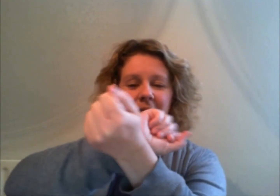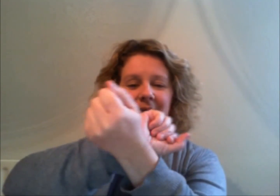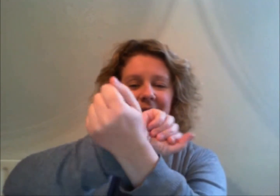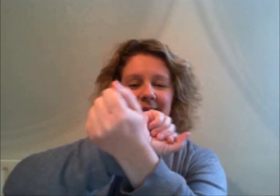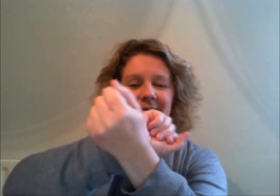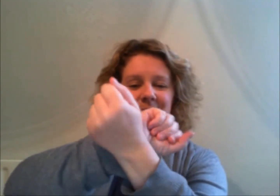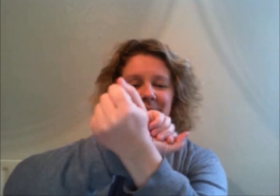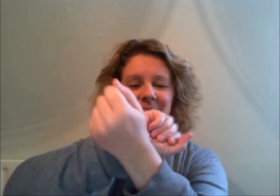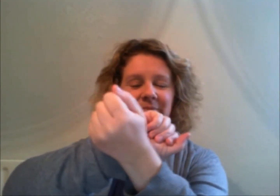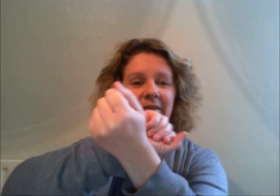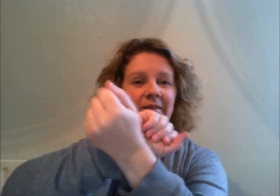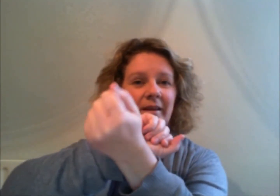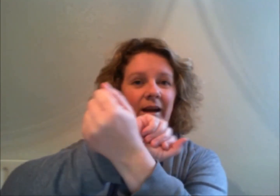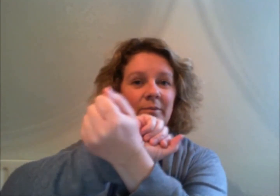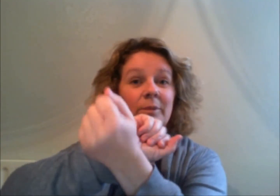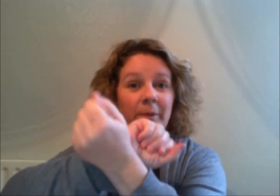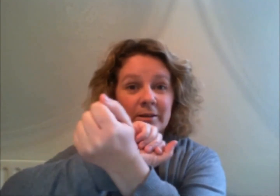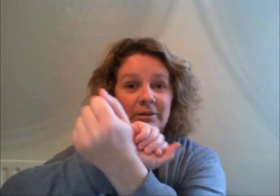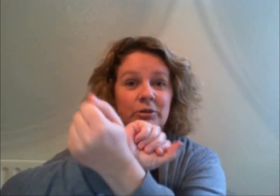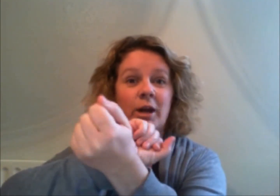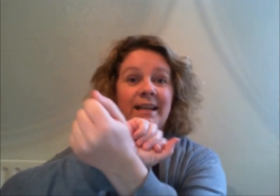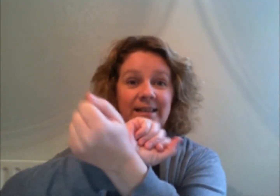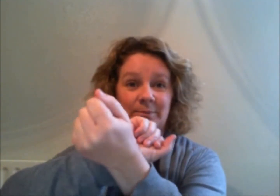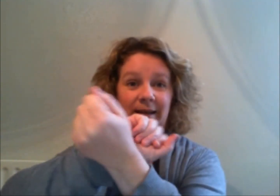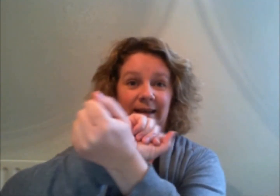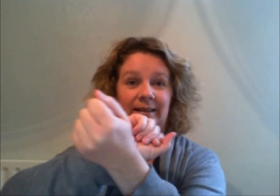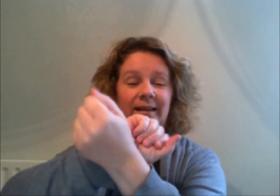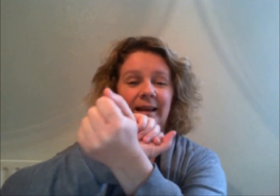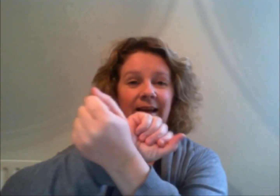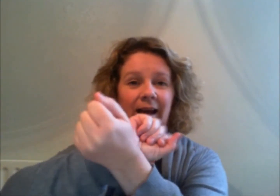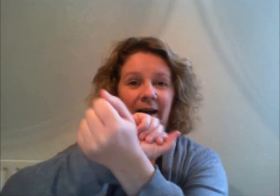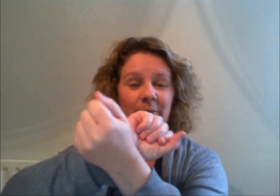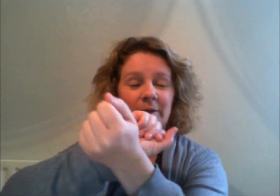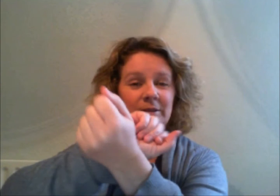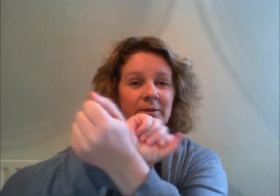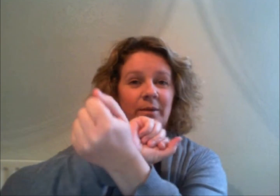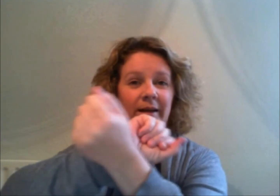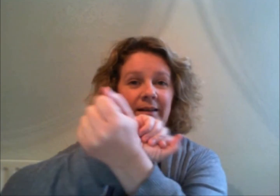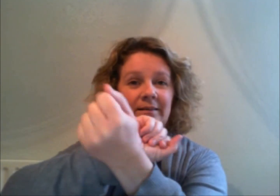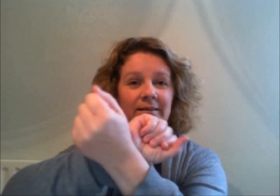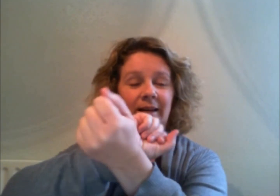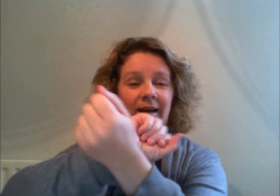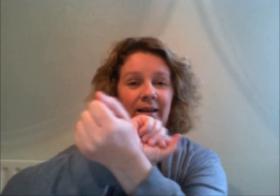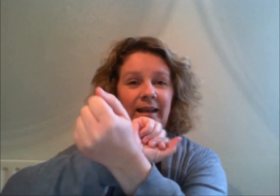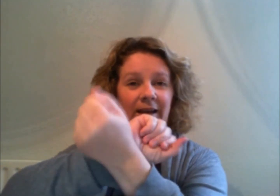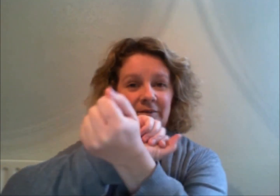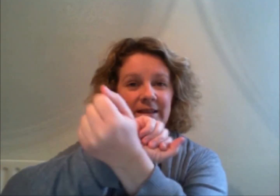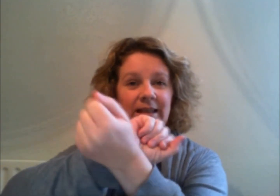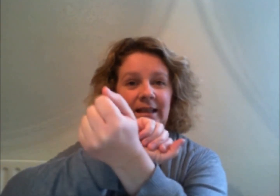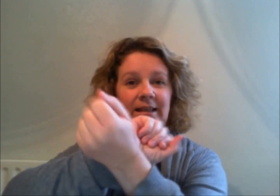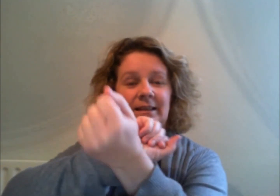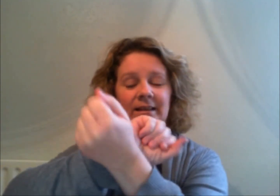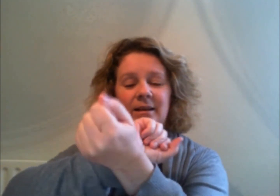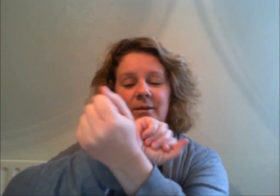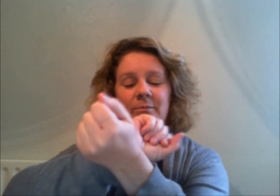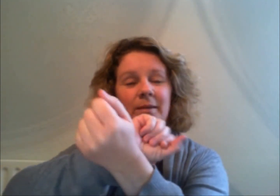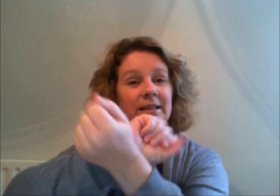the person who trained me when I was doing my EFT Master